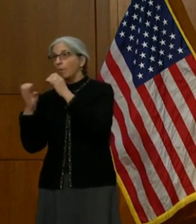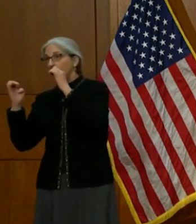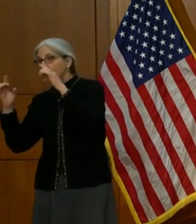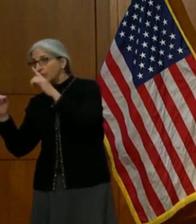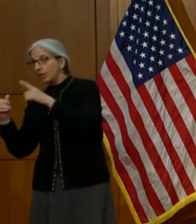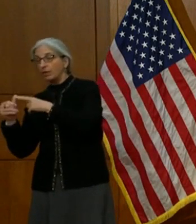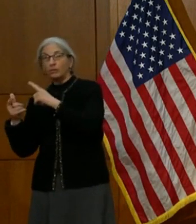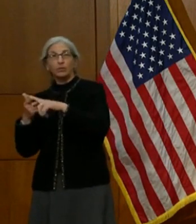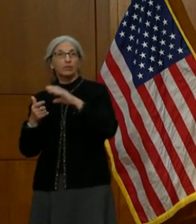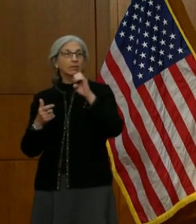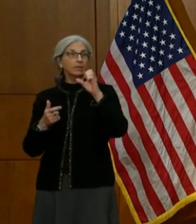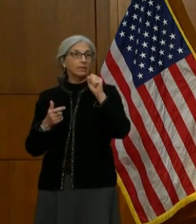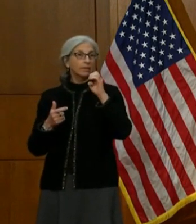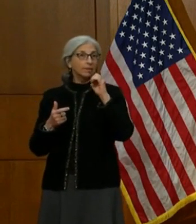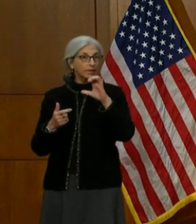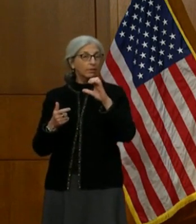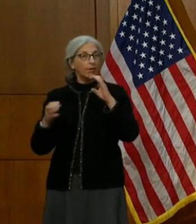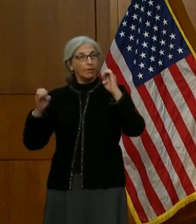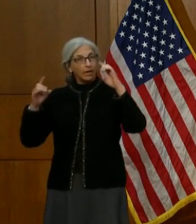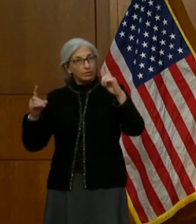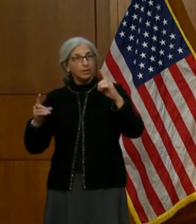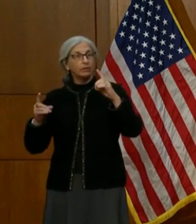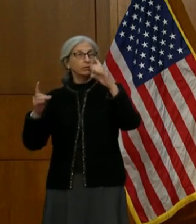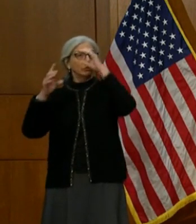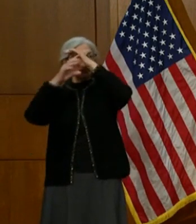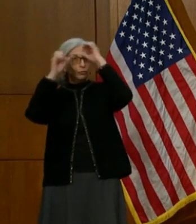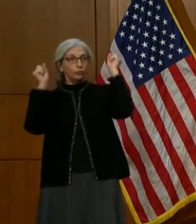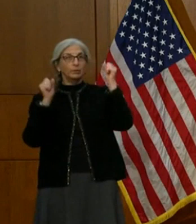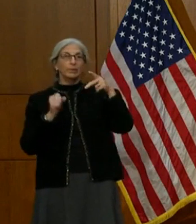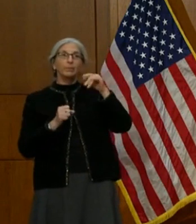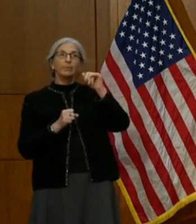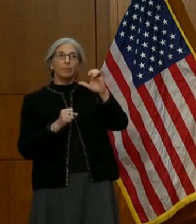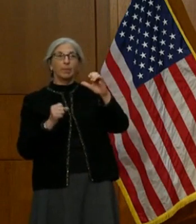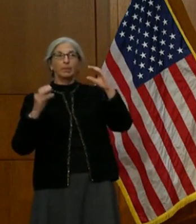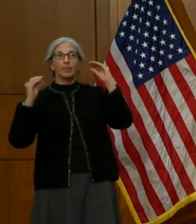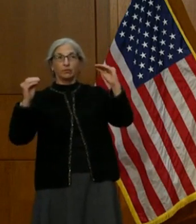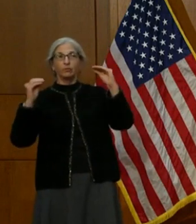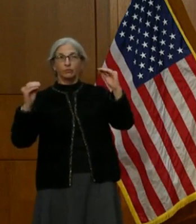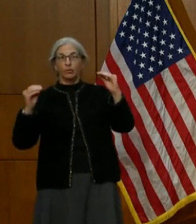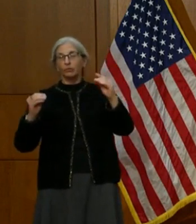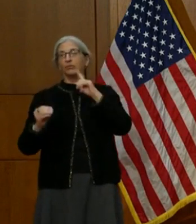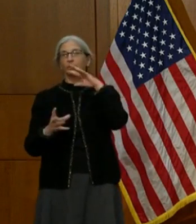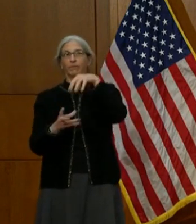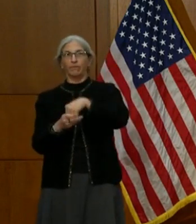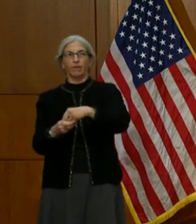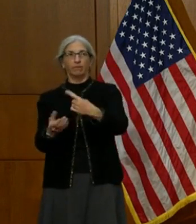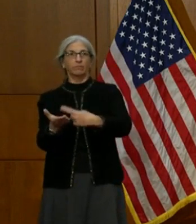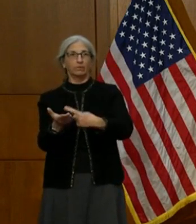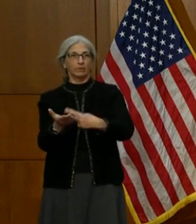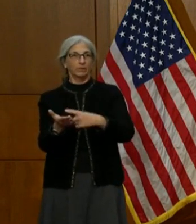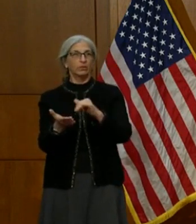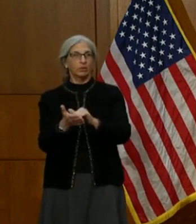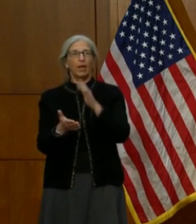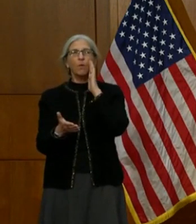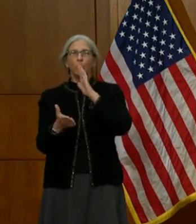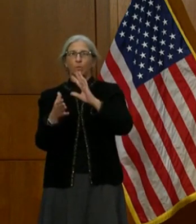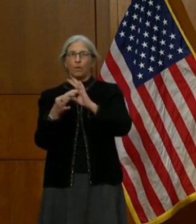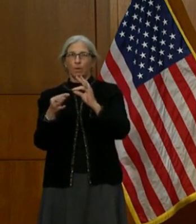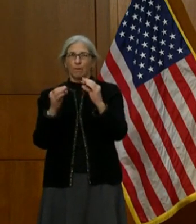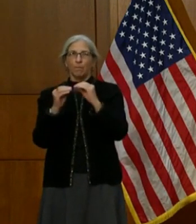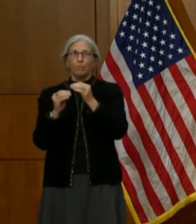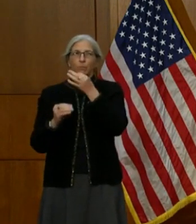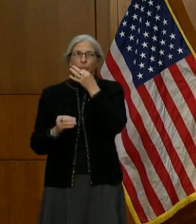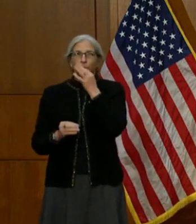our Superintendent of Public Instruction, and a lot of effort has gone into this and we'll be making further comments soon. The first